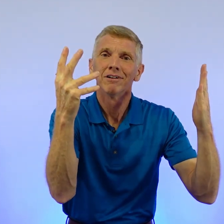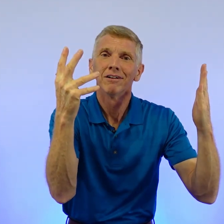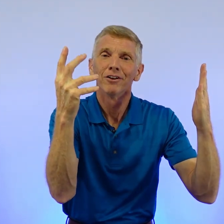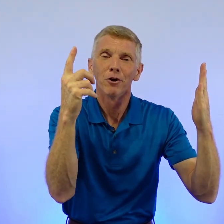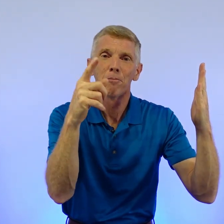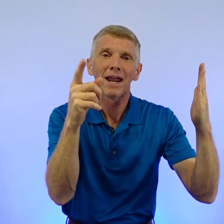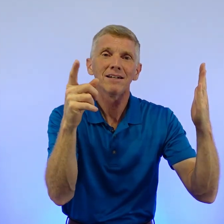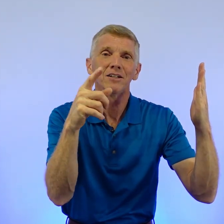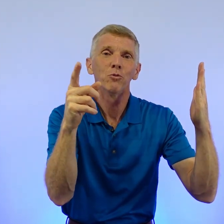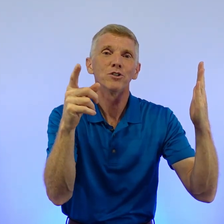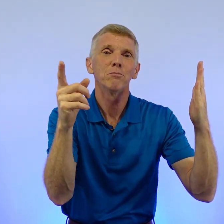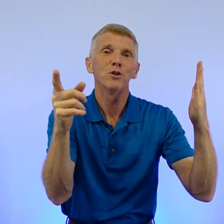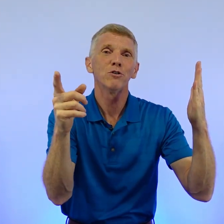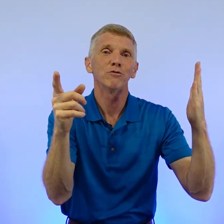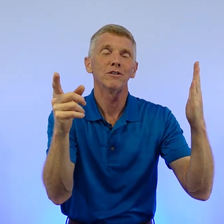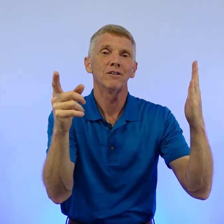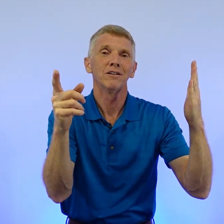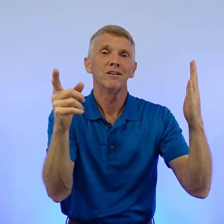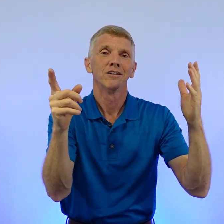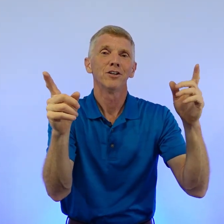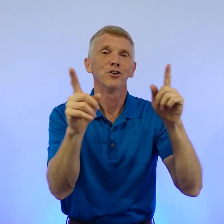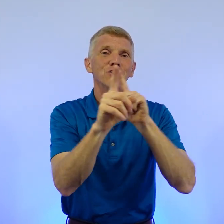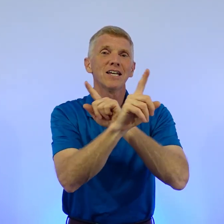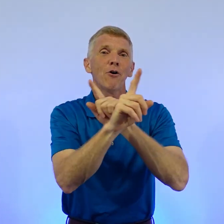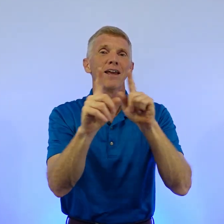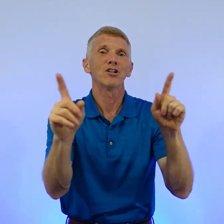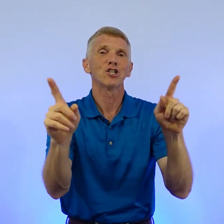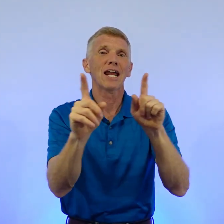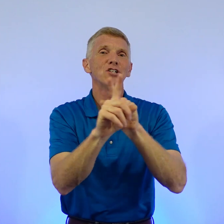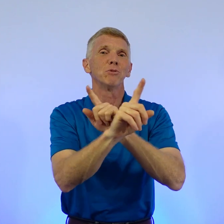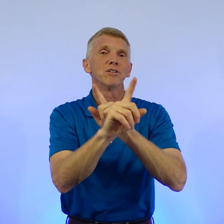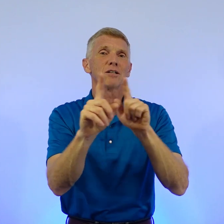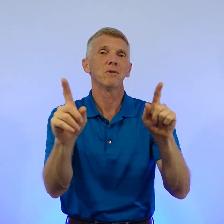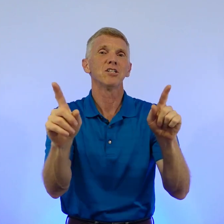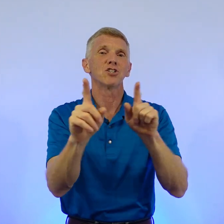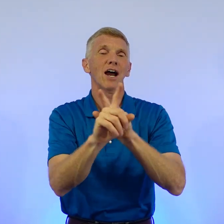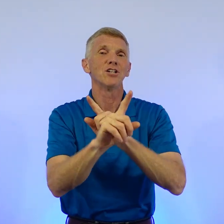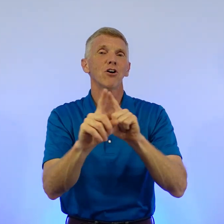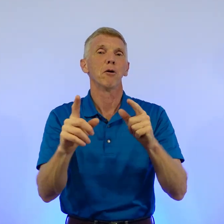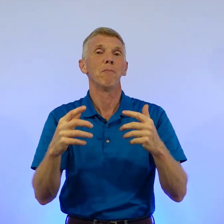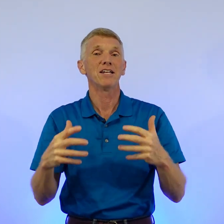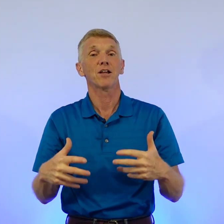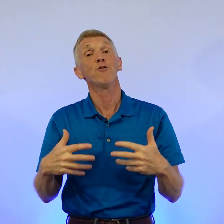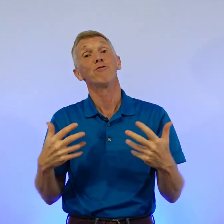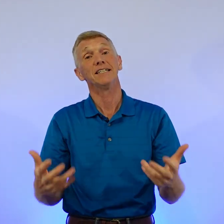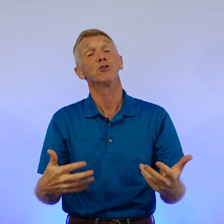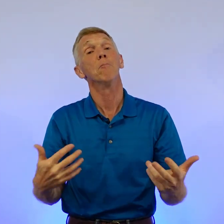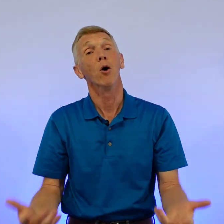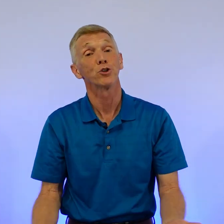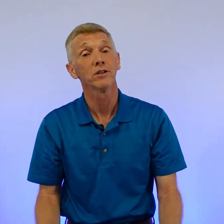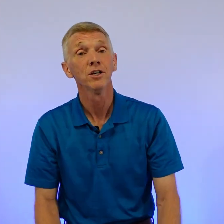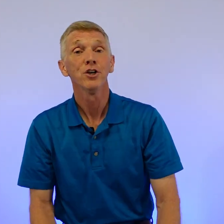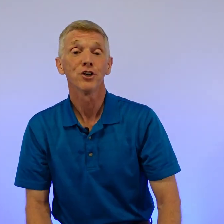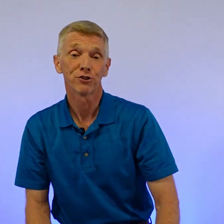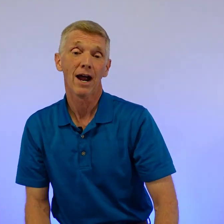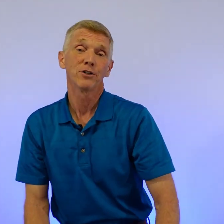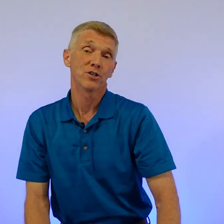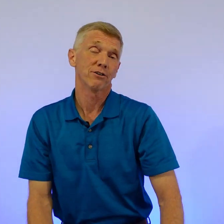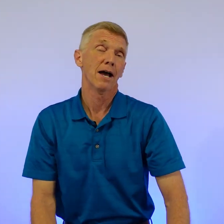Your painting was beautiful. You'll see how interchangeable some of these signs are based on the feeling or emotion you're trying to describe.